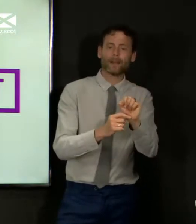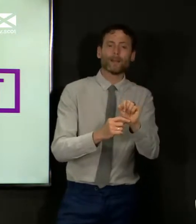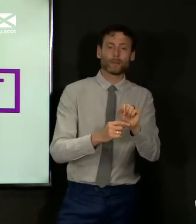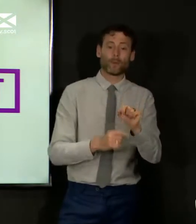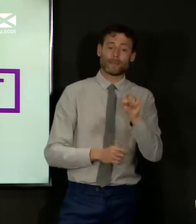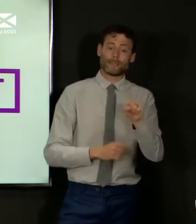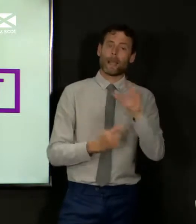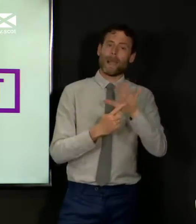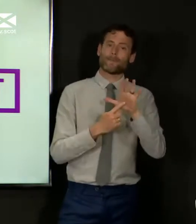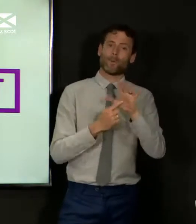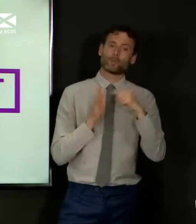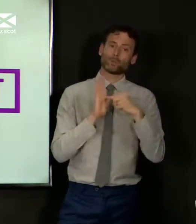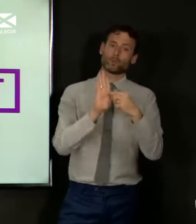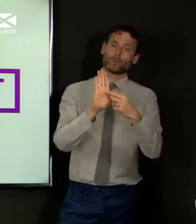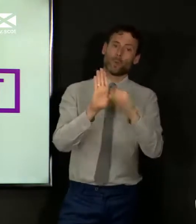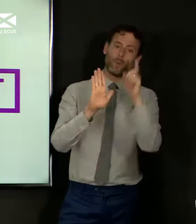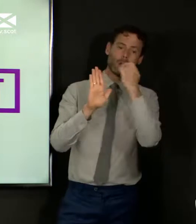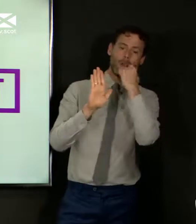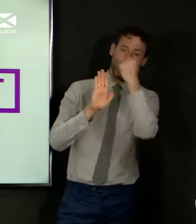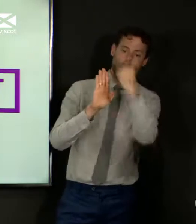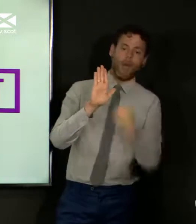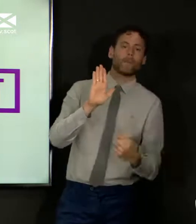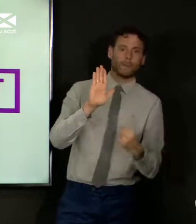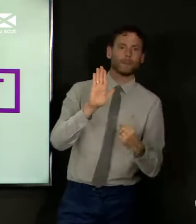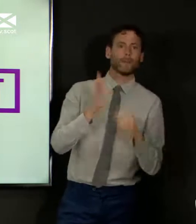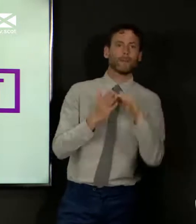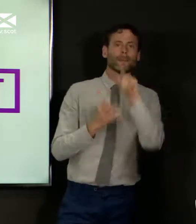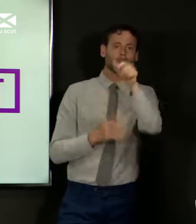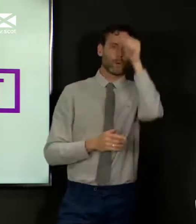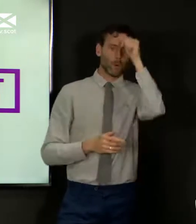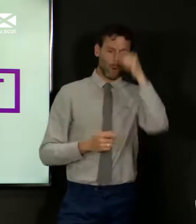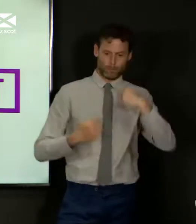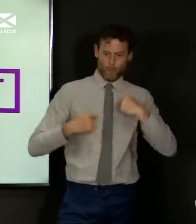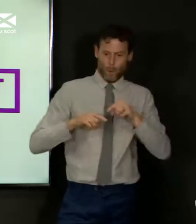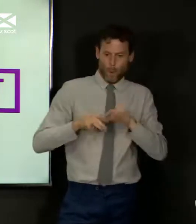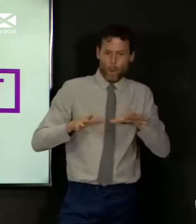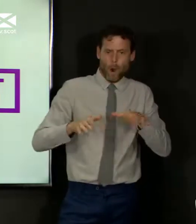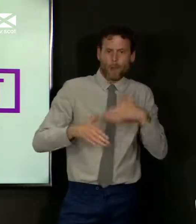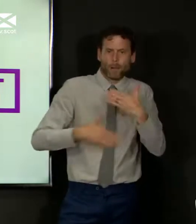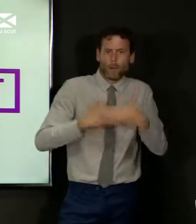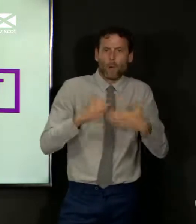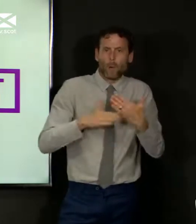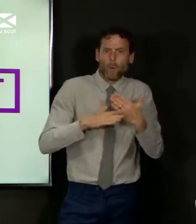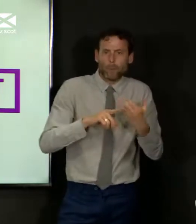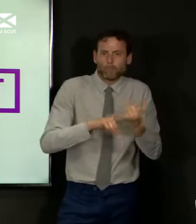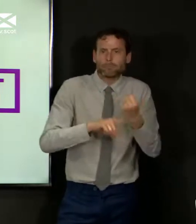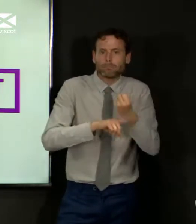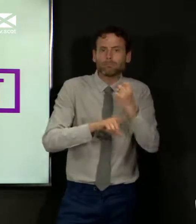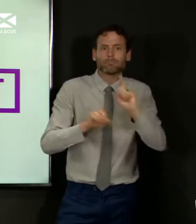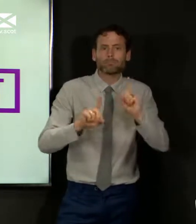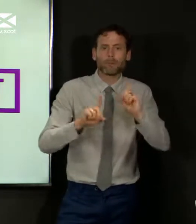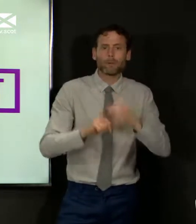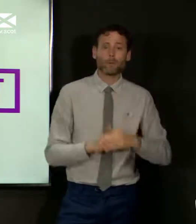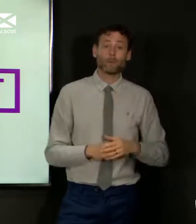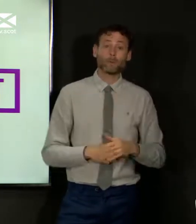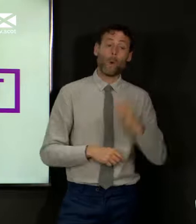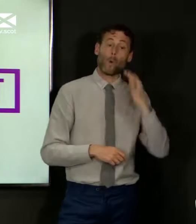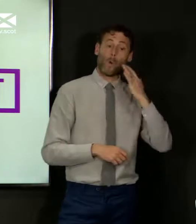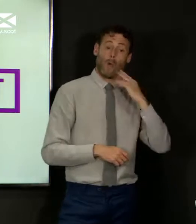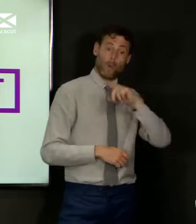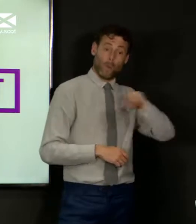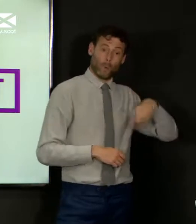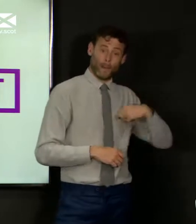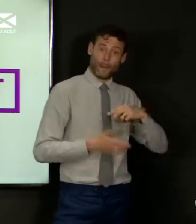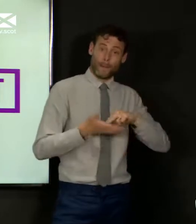so that people can see how it's doing. And the one other point I would make is, of course, in all of this, whilst we are looking at